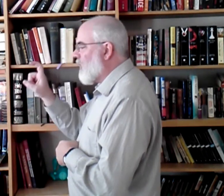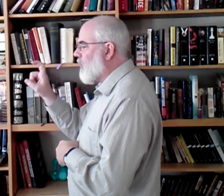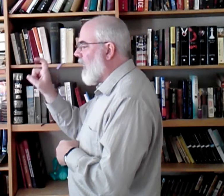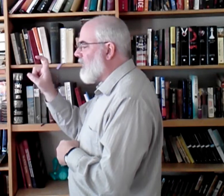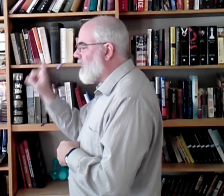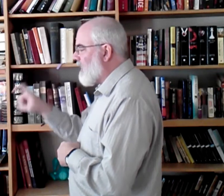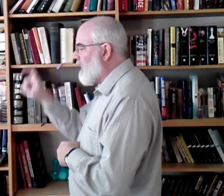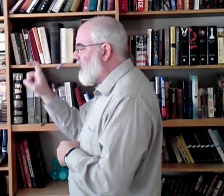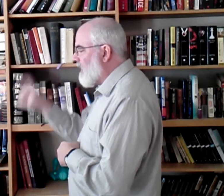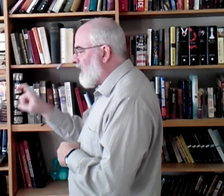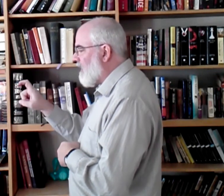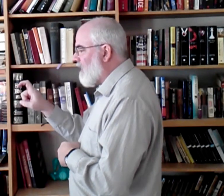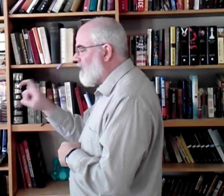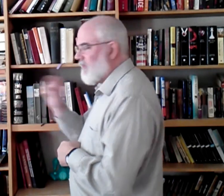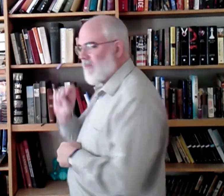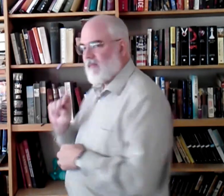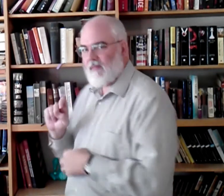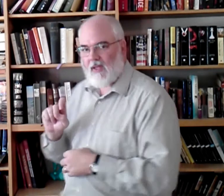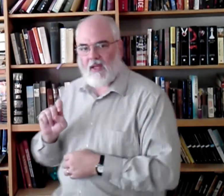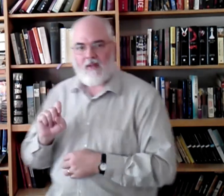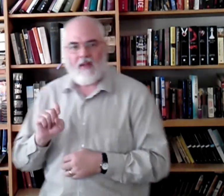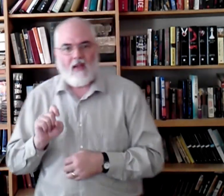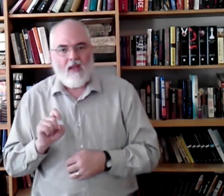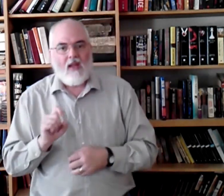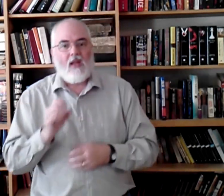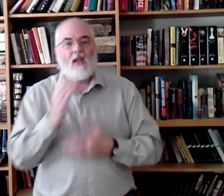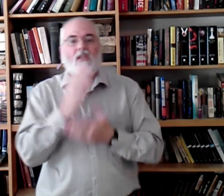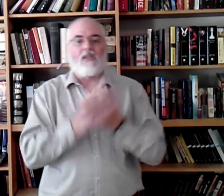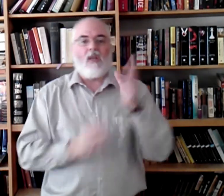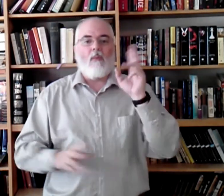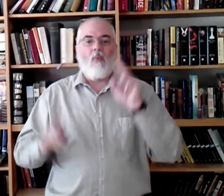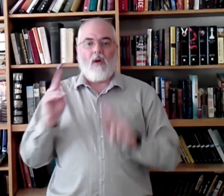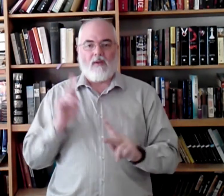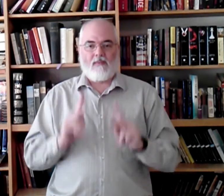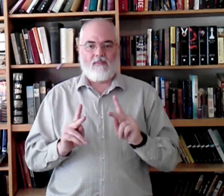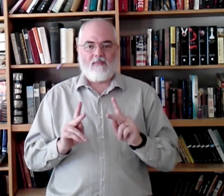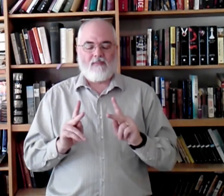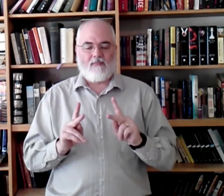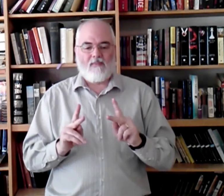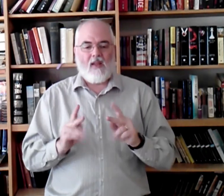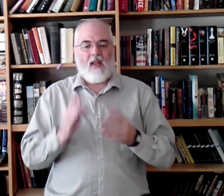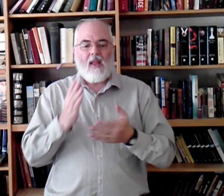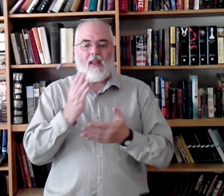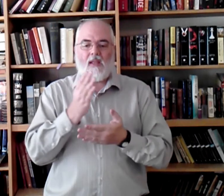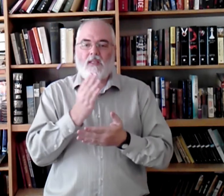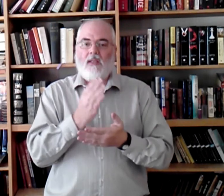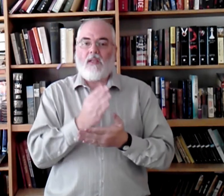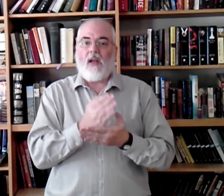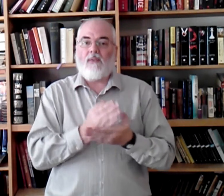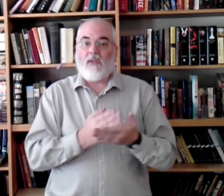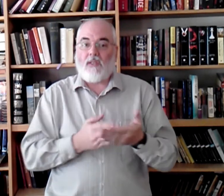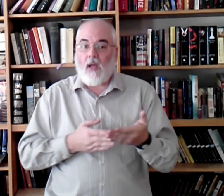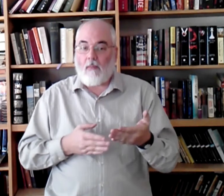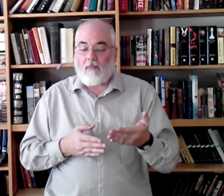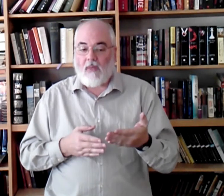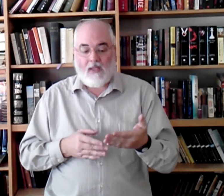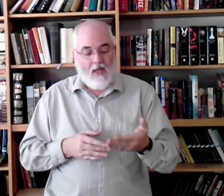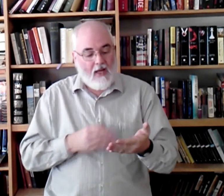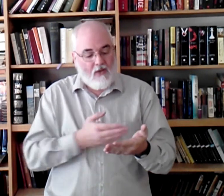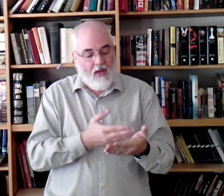do it twice. Needed. Okay? Someone. This is a sign for some. It's kind of like you